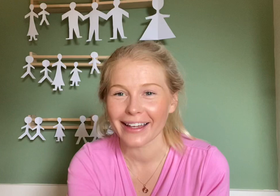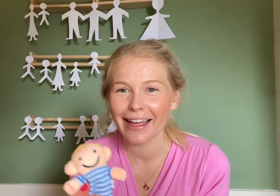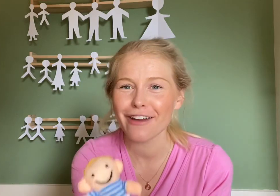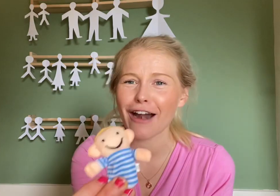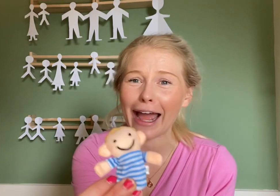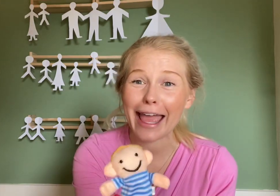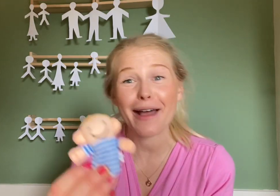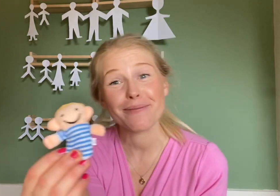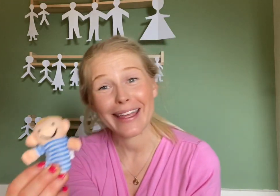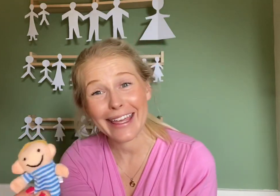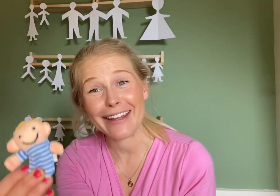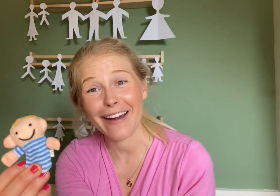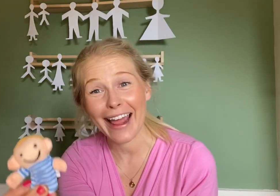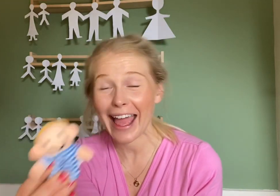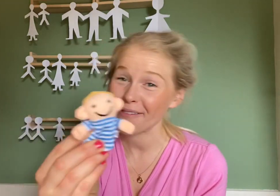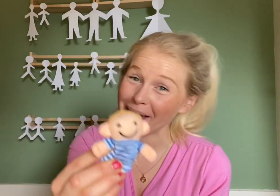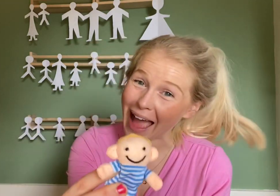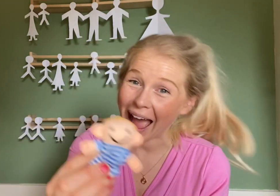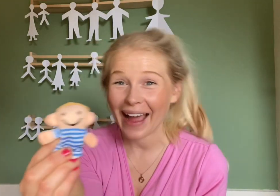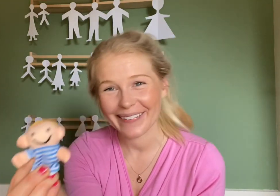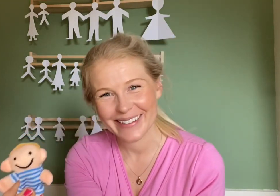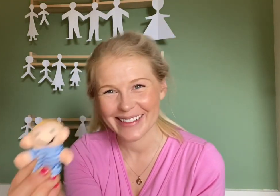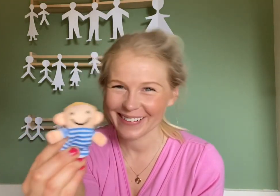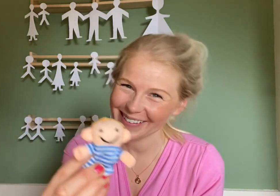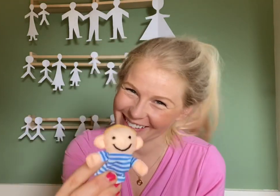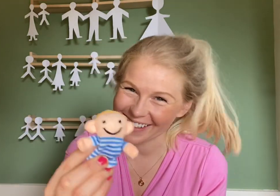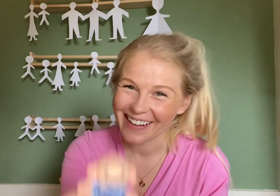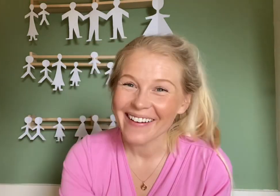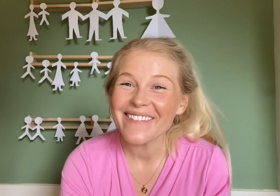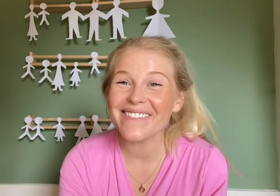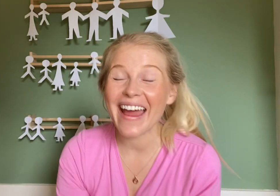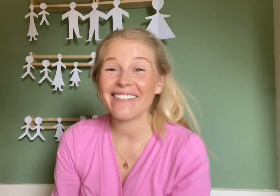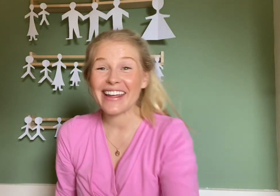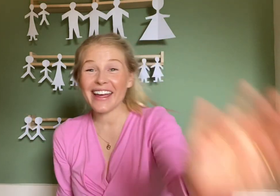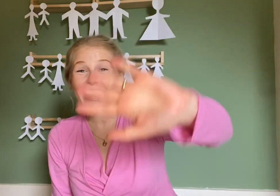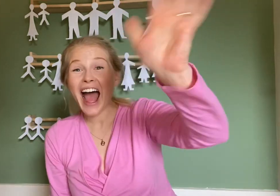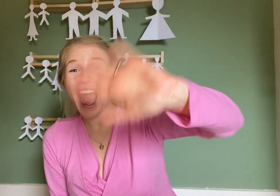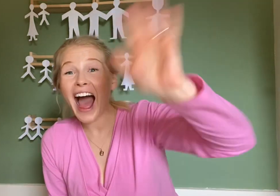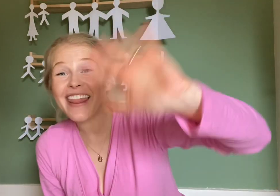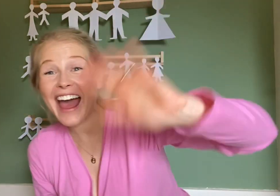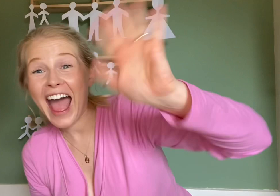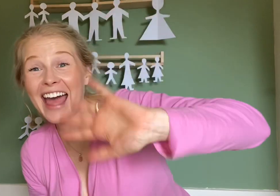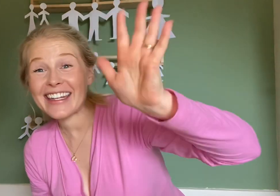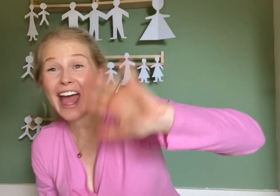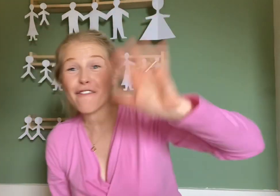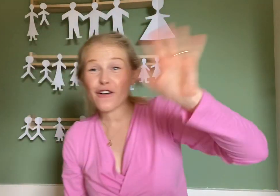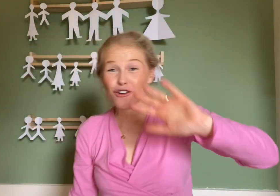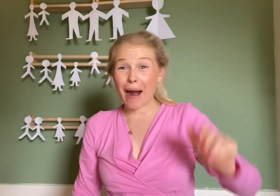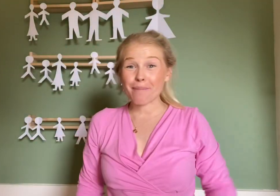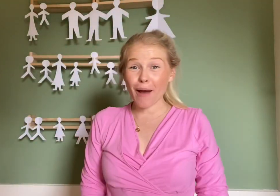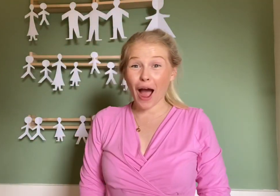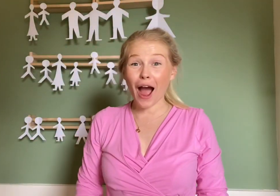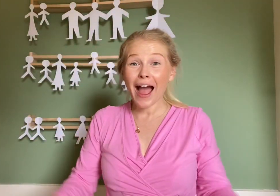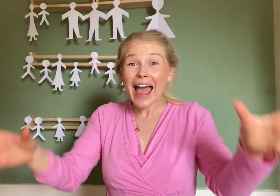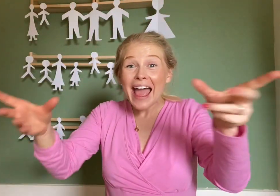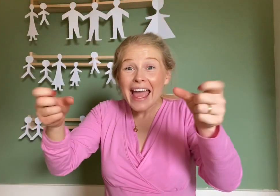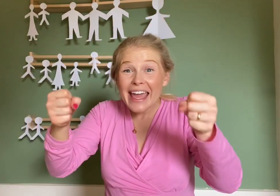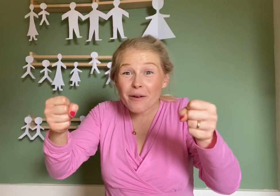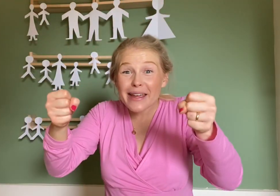Here I am, here I am, how do you do? Very good, other hand now for Grandpa, here we